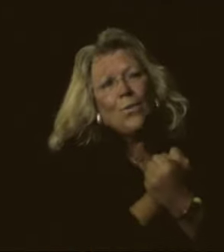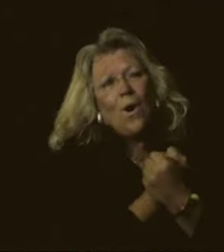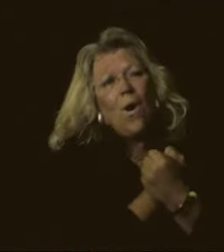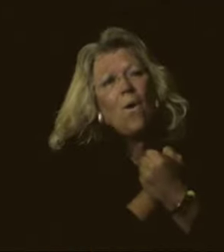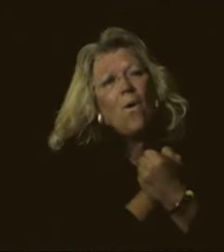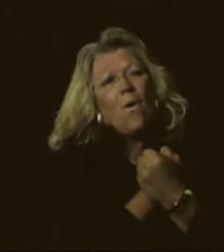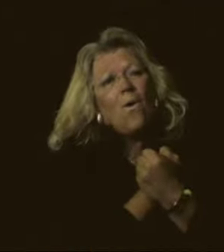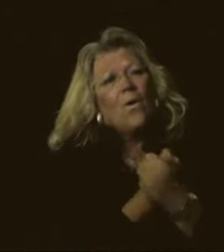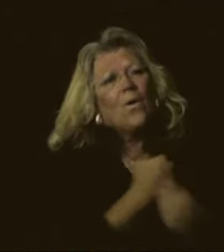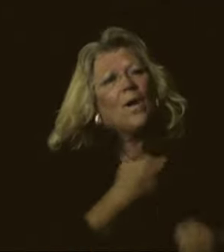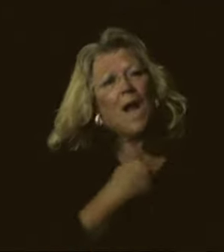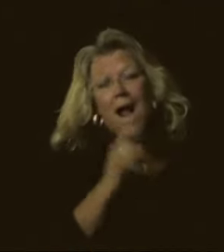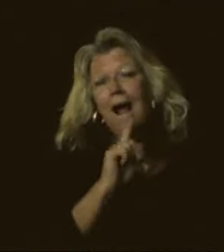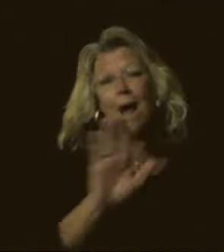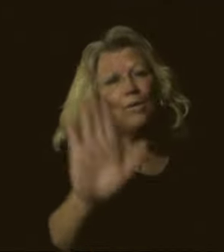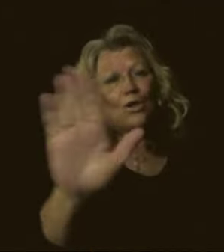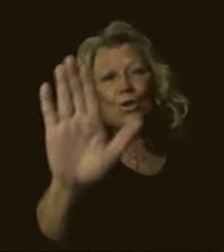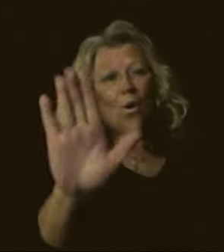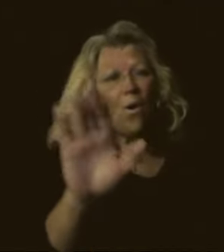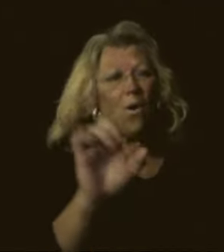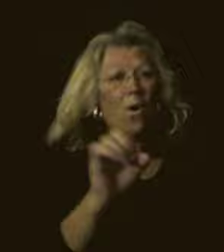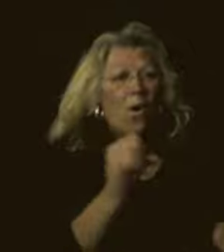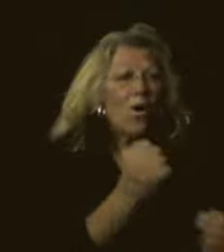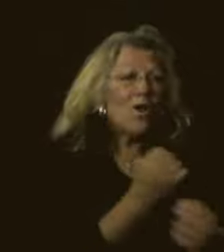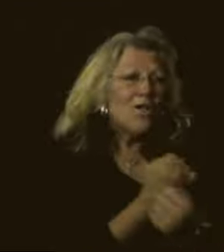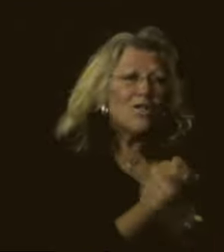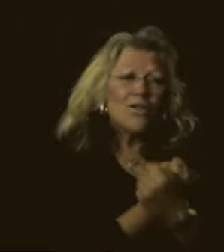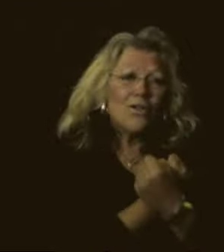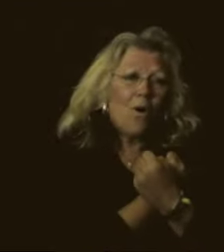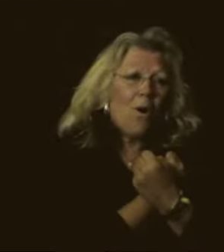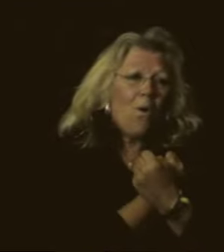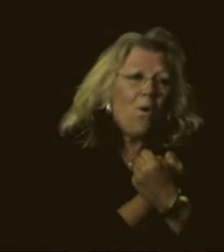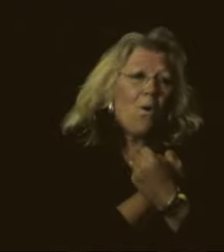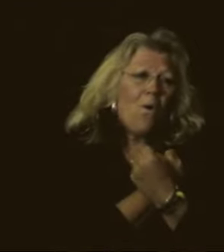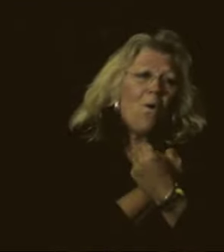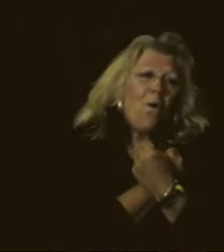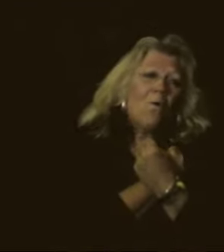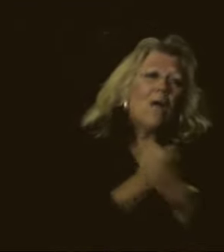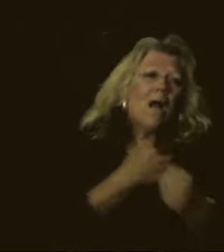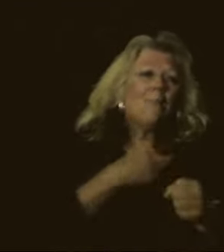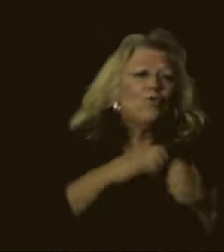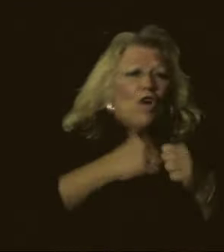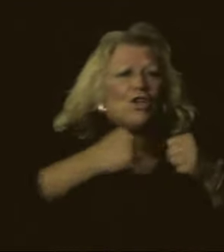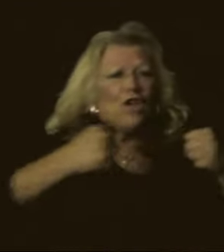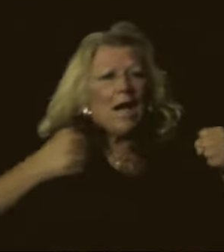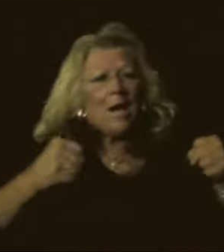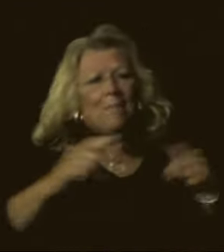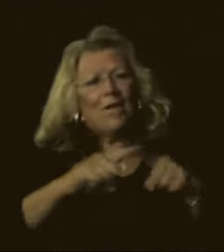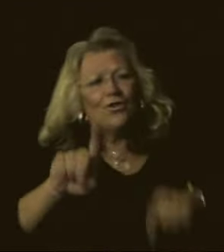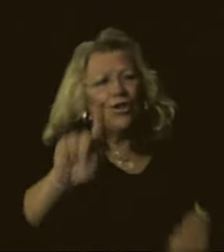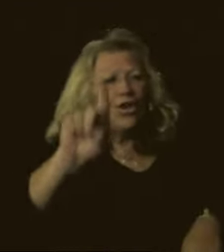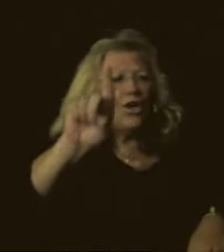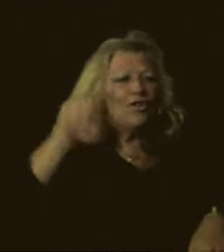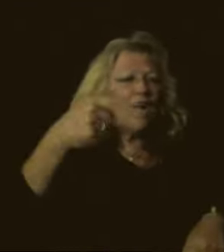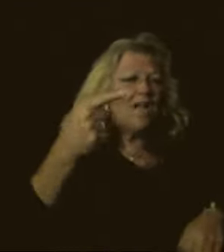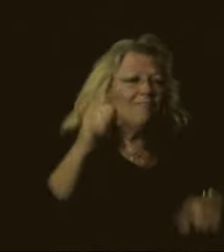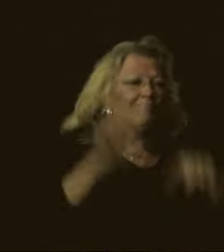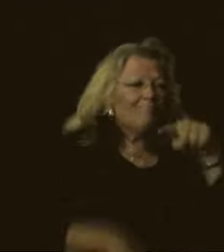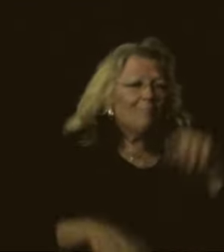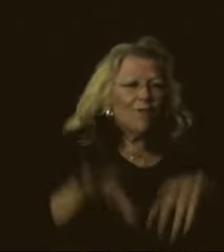hold I was yours to hold I'm stretching, but you're just out of